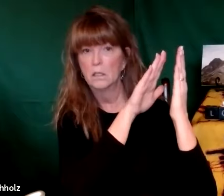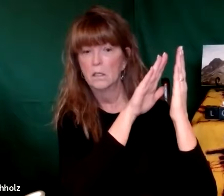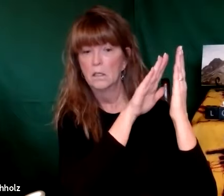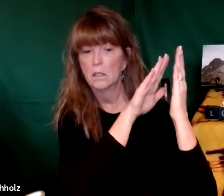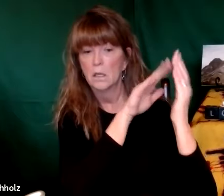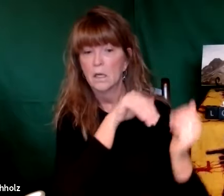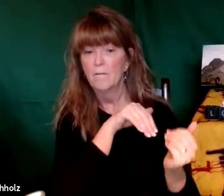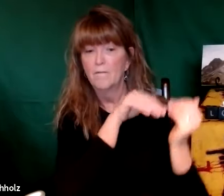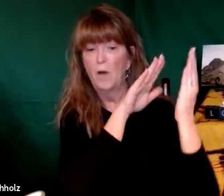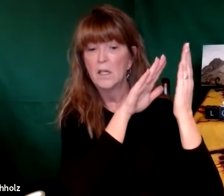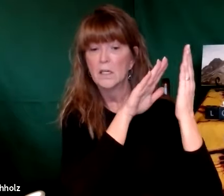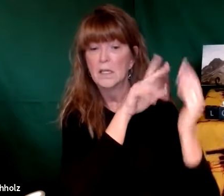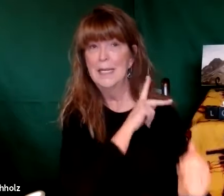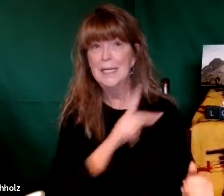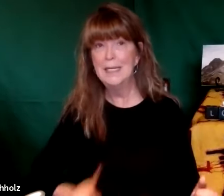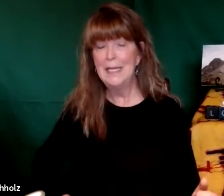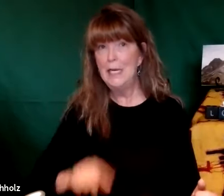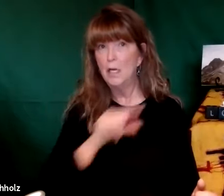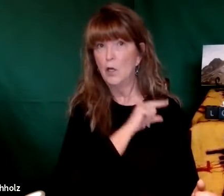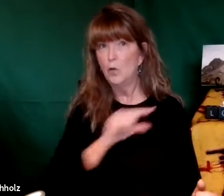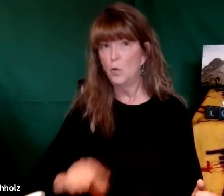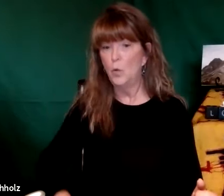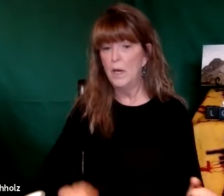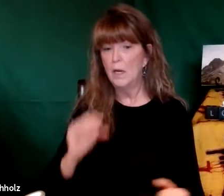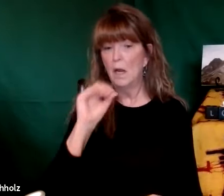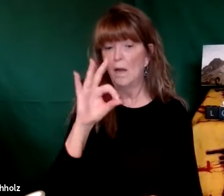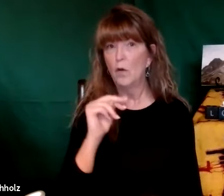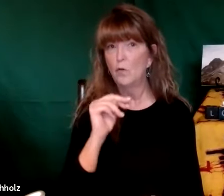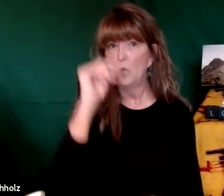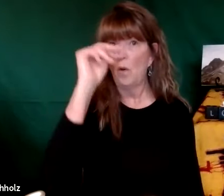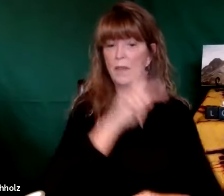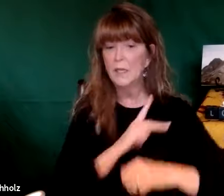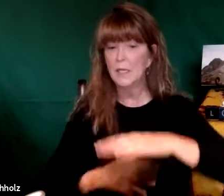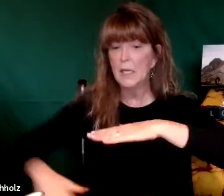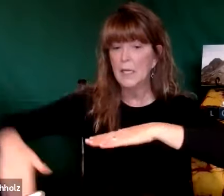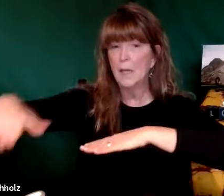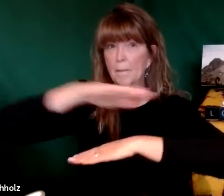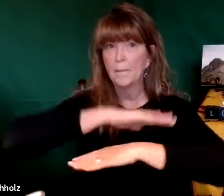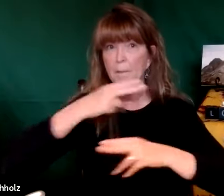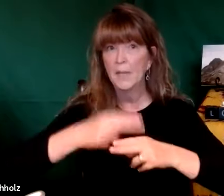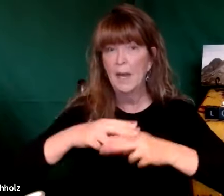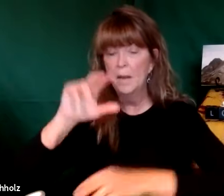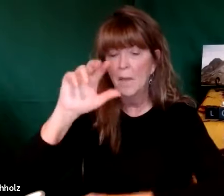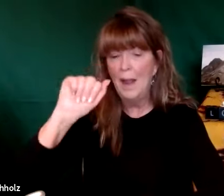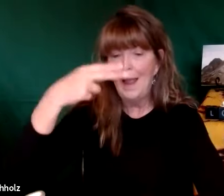is faced is facing the king and queen of the northern kingdom